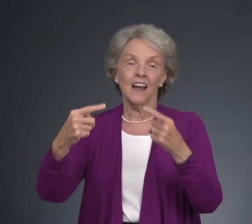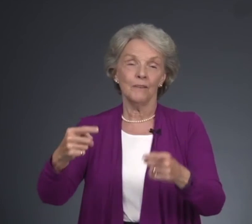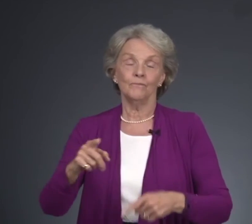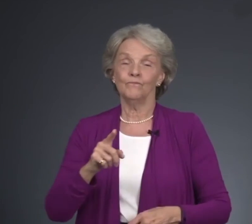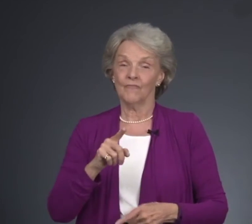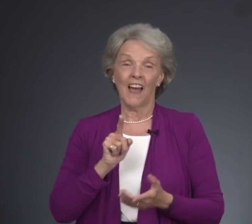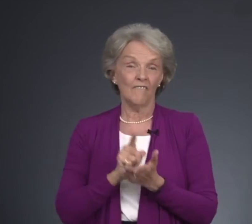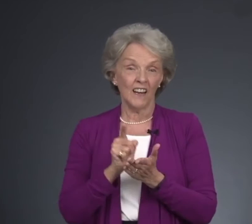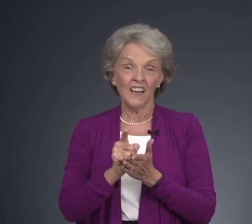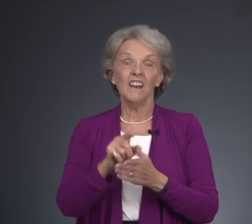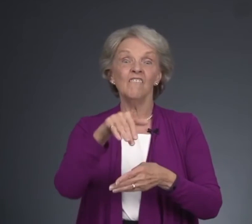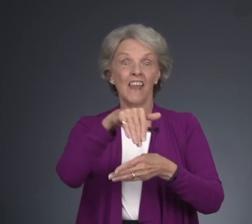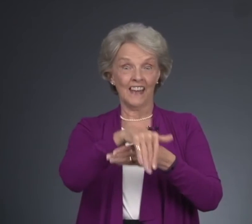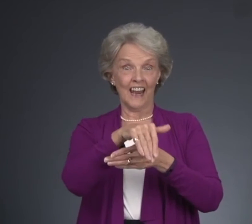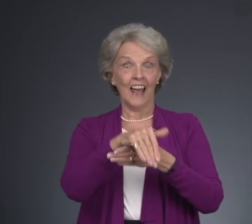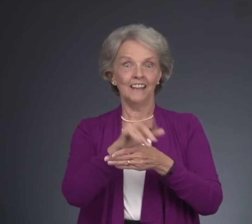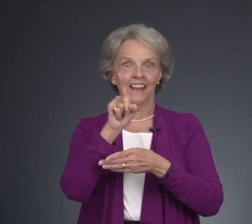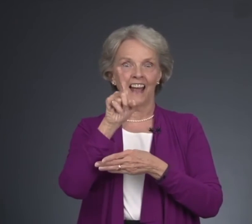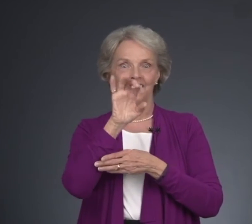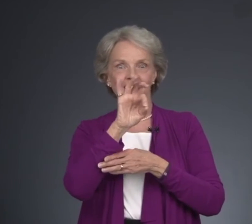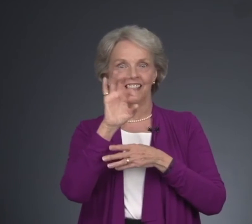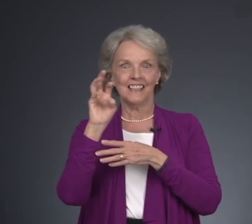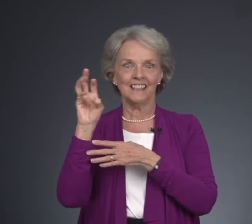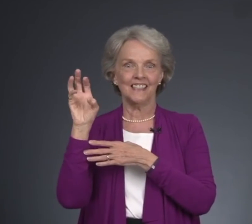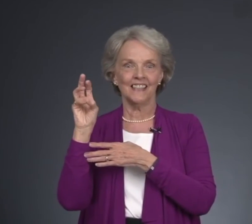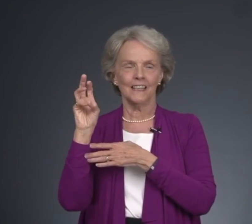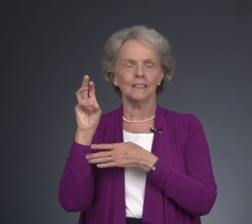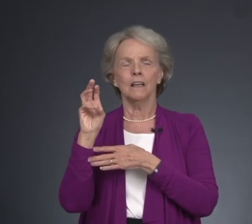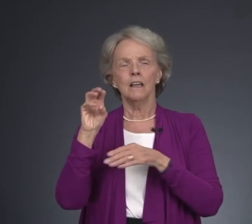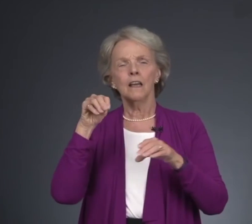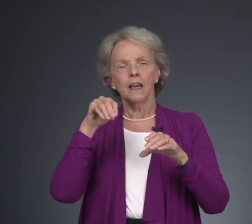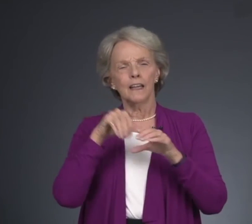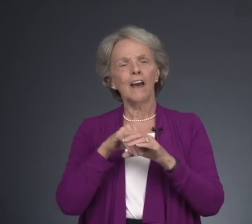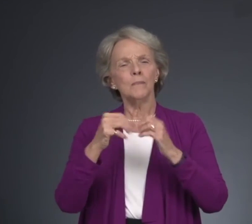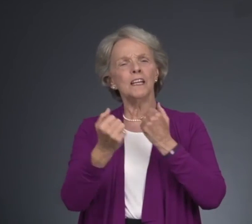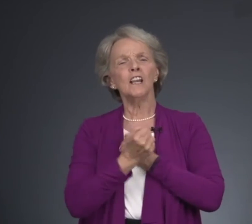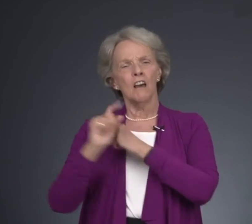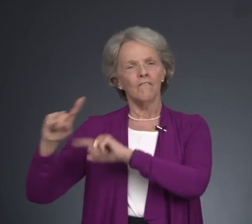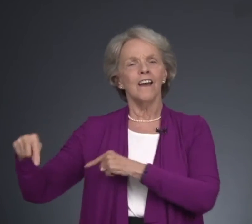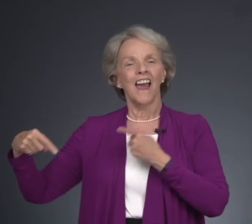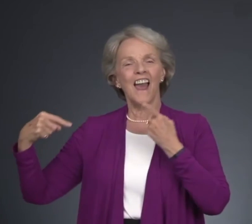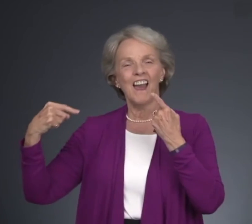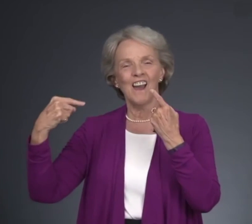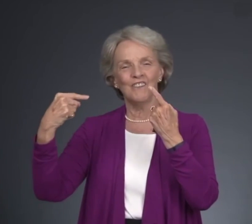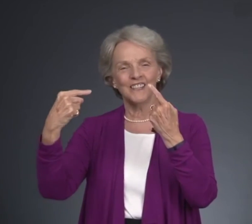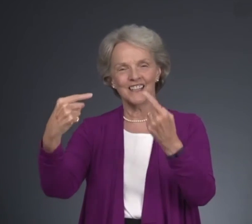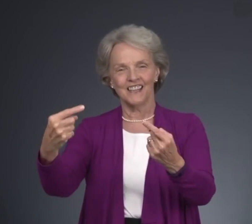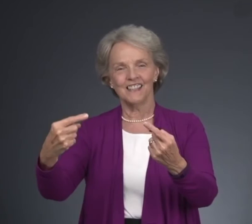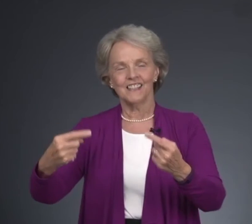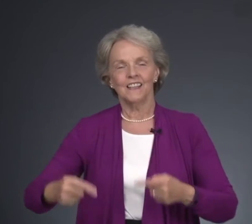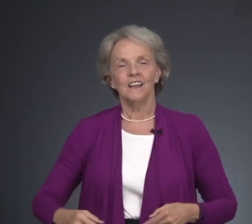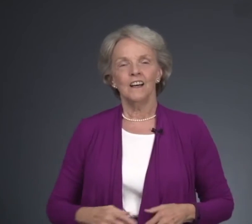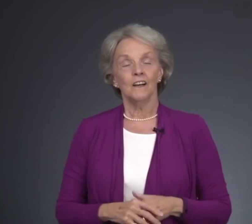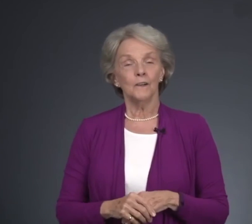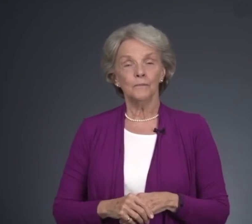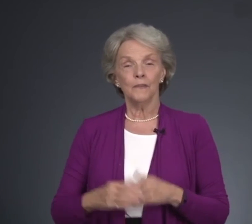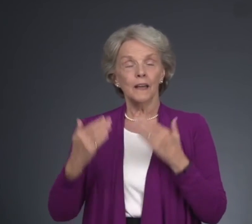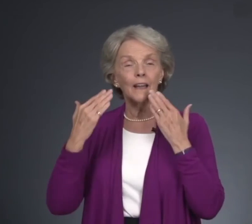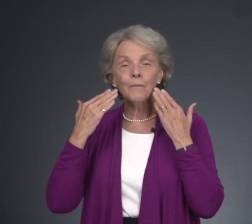time, I fell in love that night in 1966. And I've been in love ever since. And